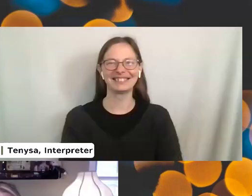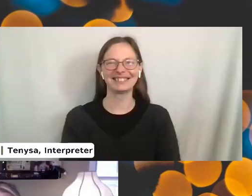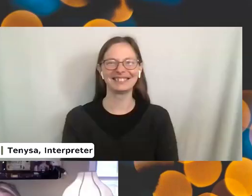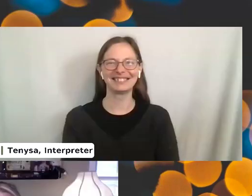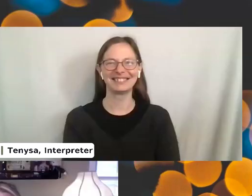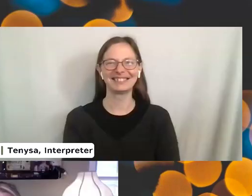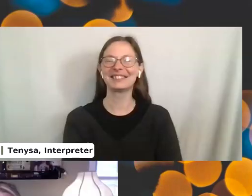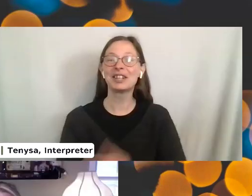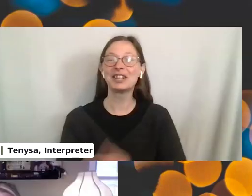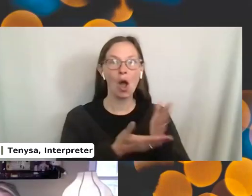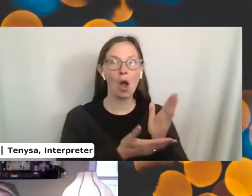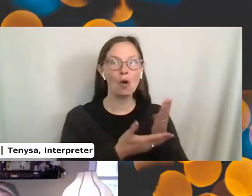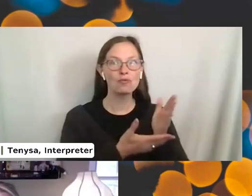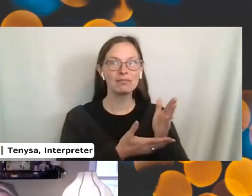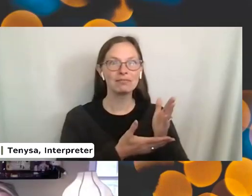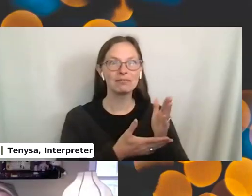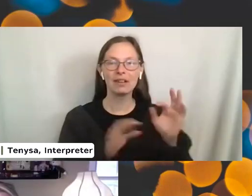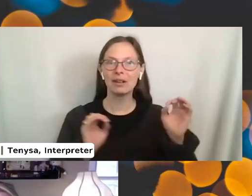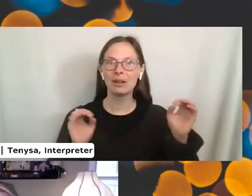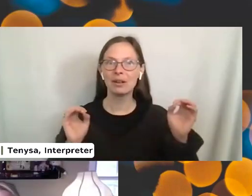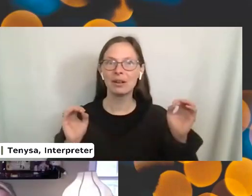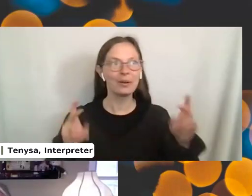All right. Okay.